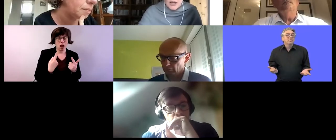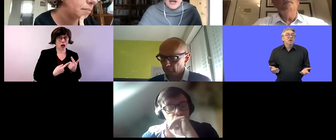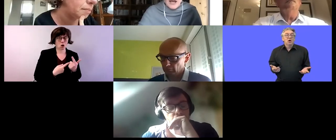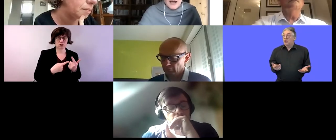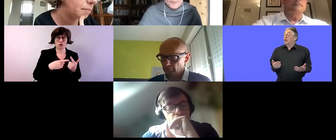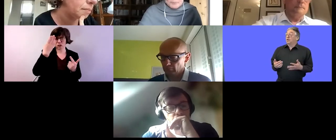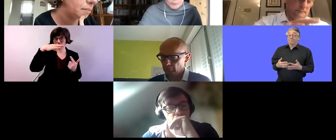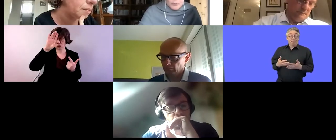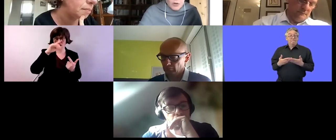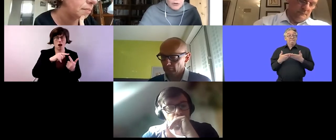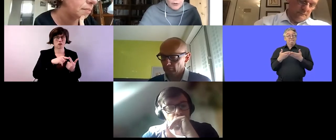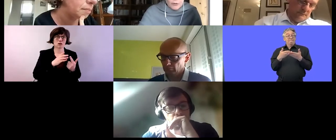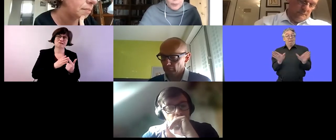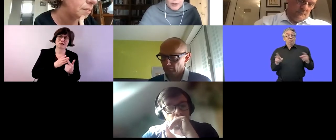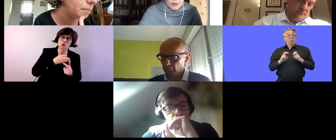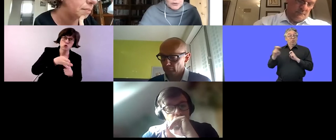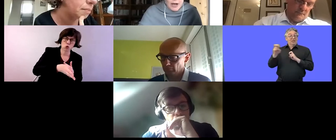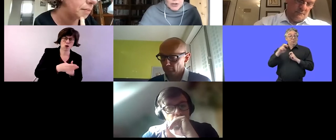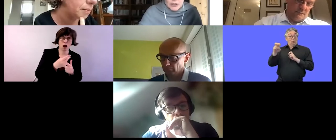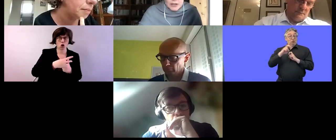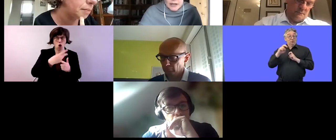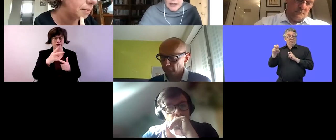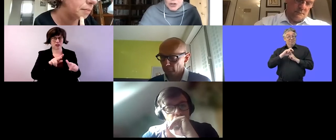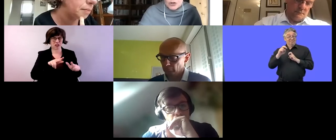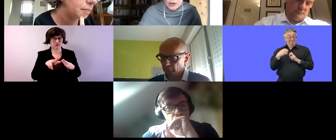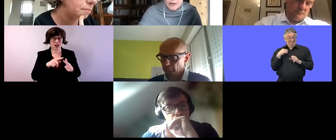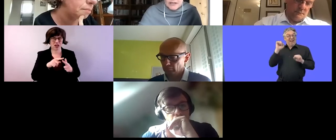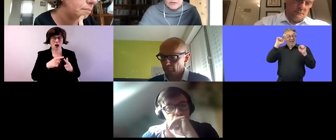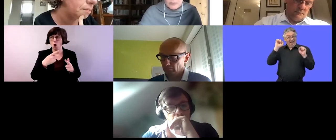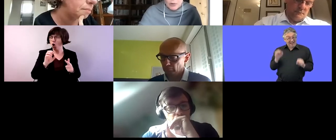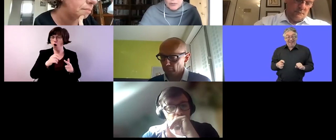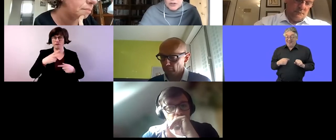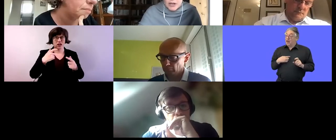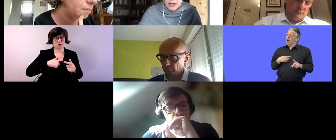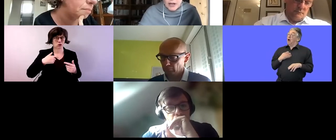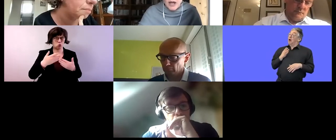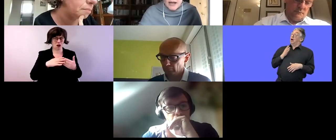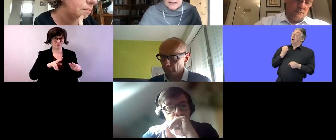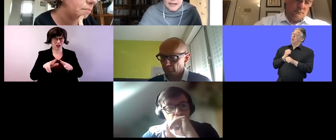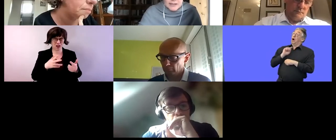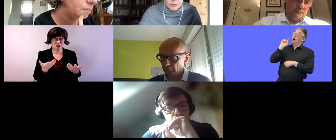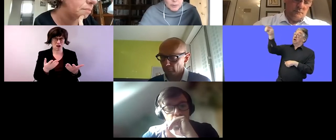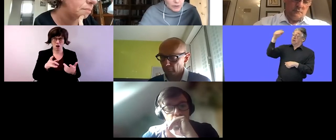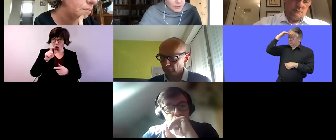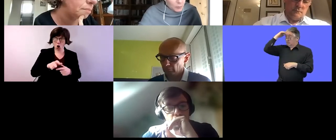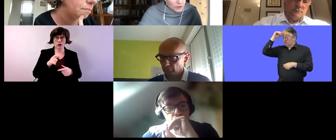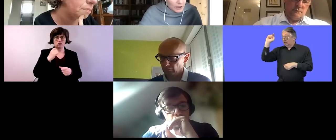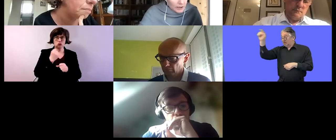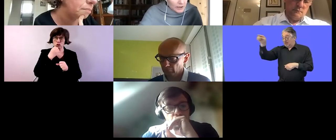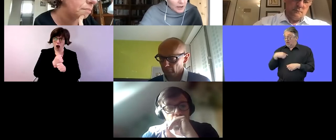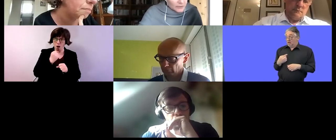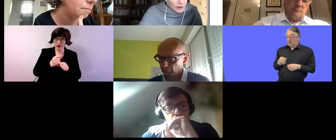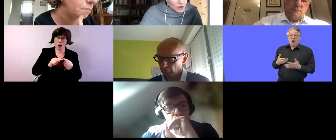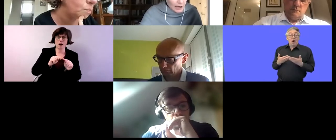um for for people to actually get get to their place of employment uh accessible public transport